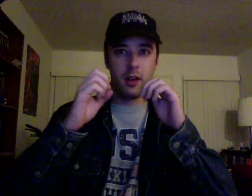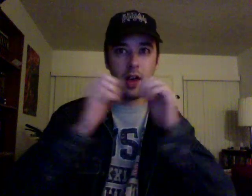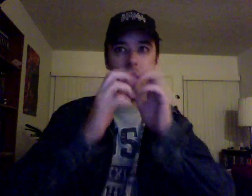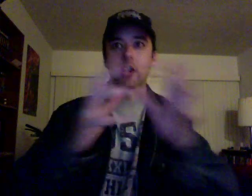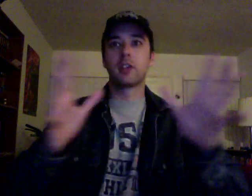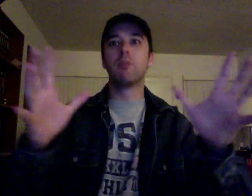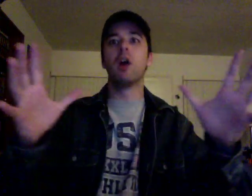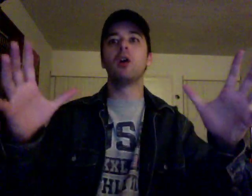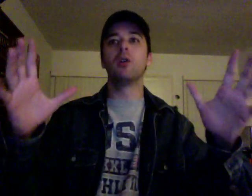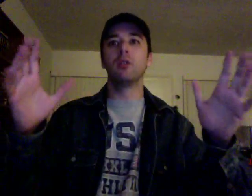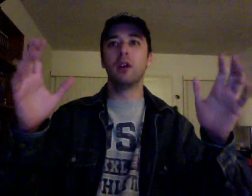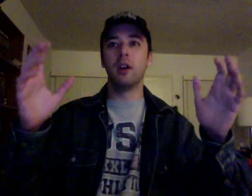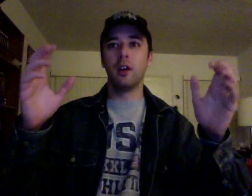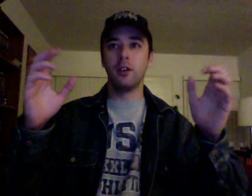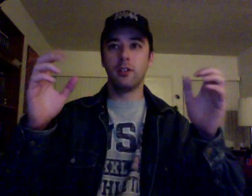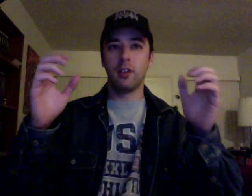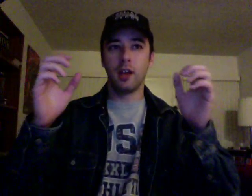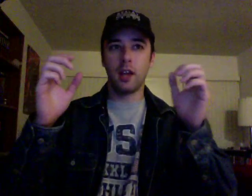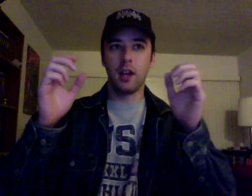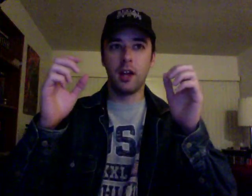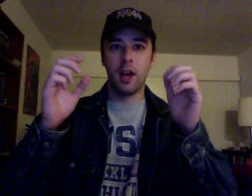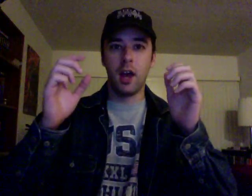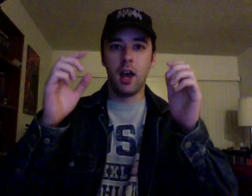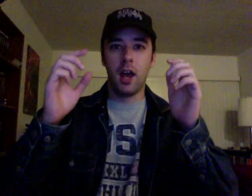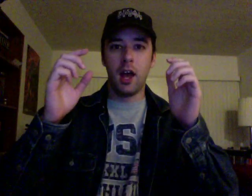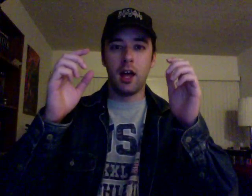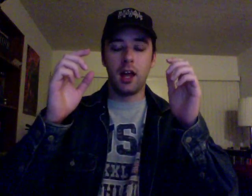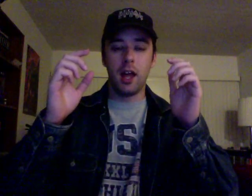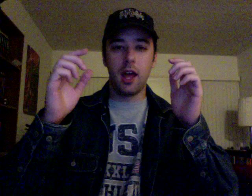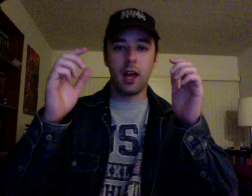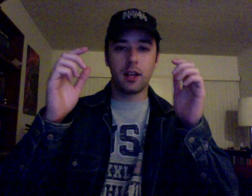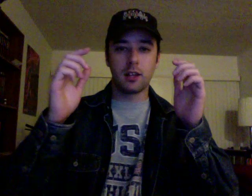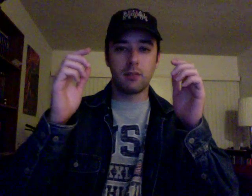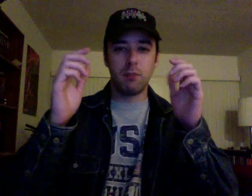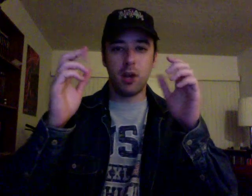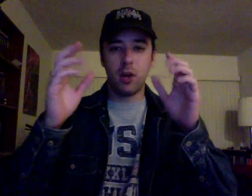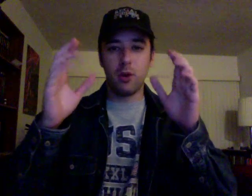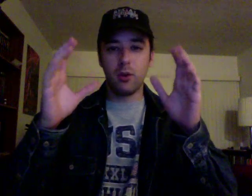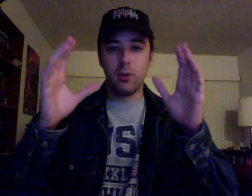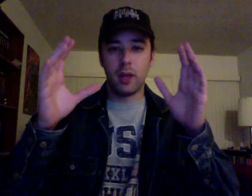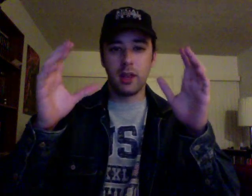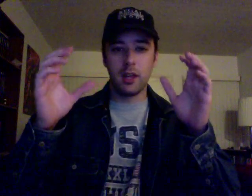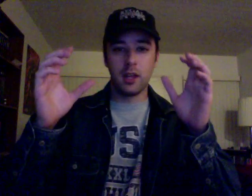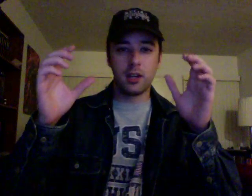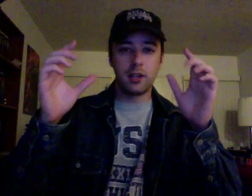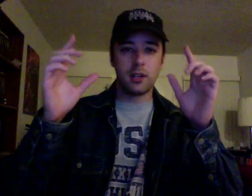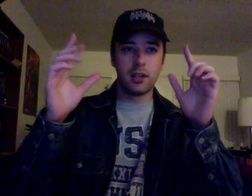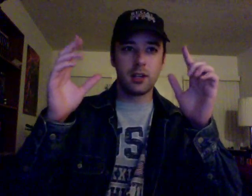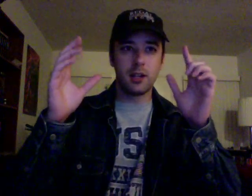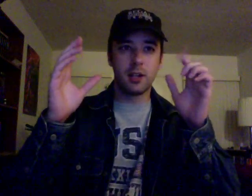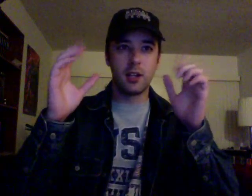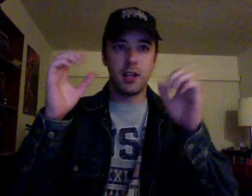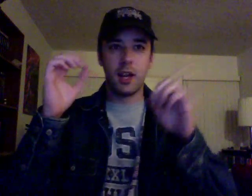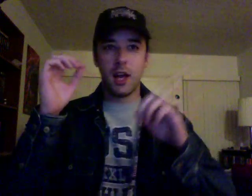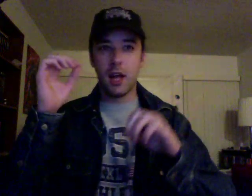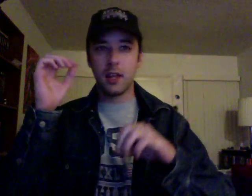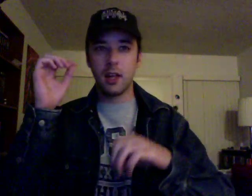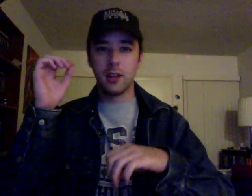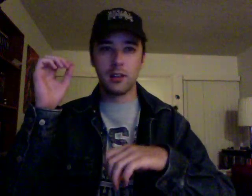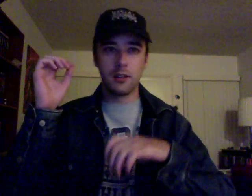explode. So they can explode with it. And then there's